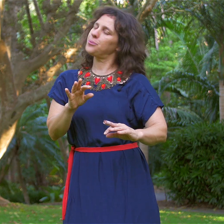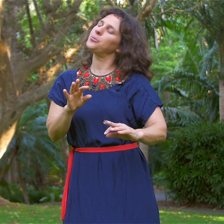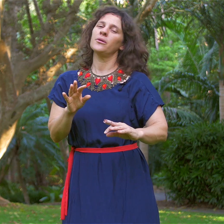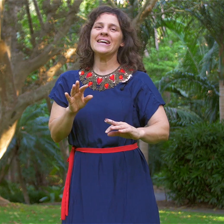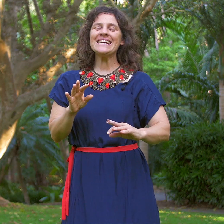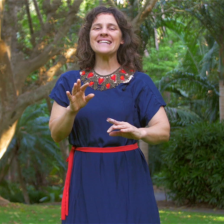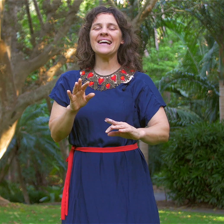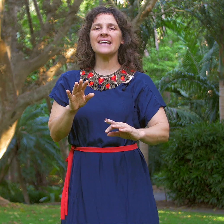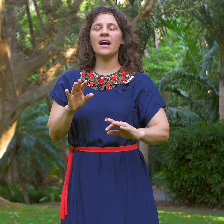It's a